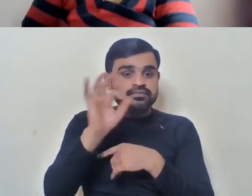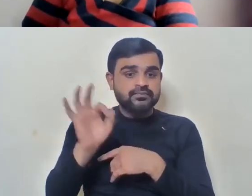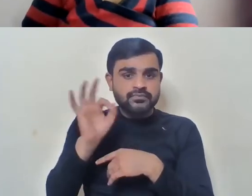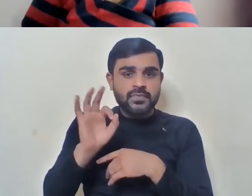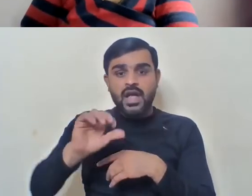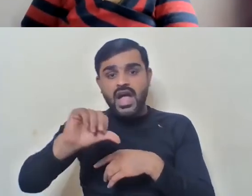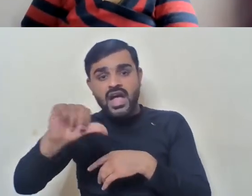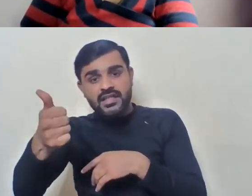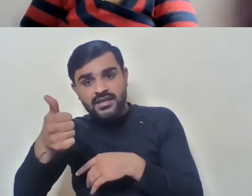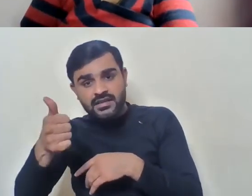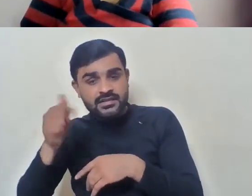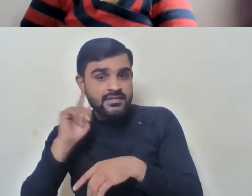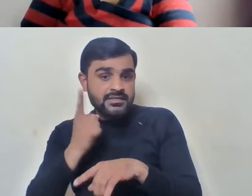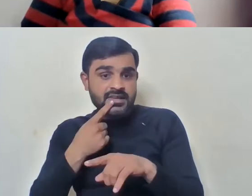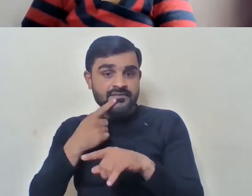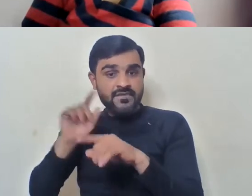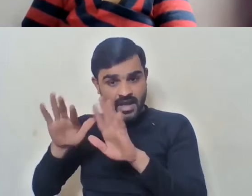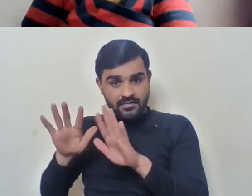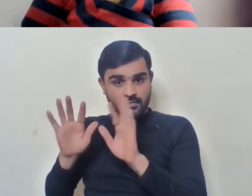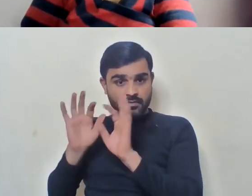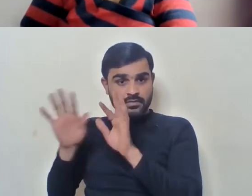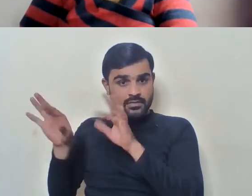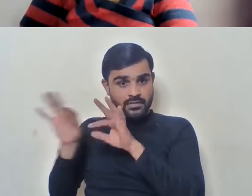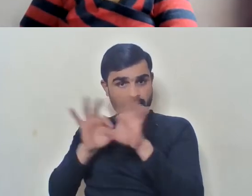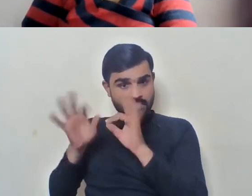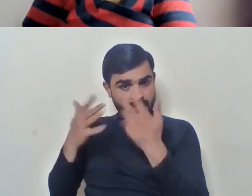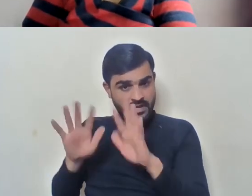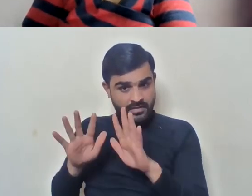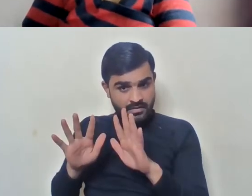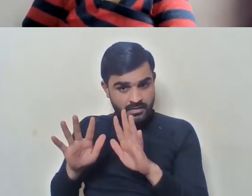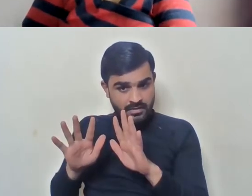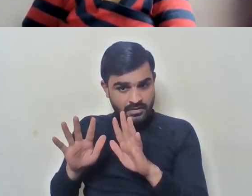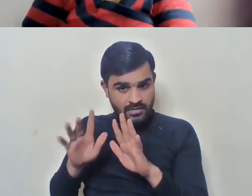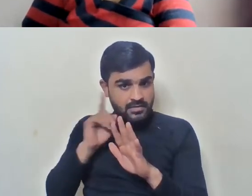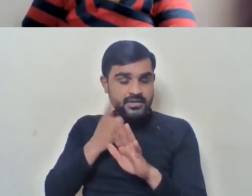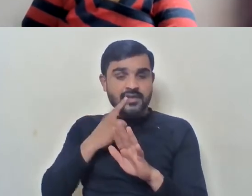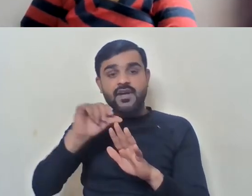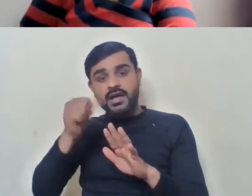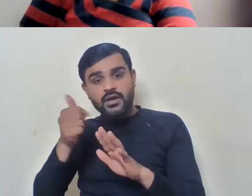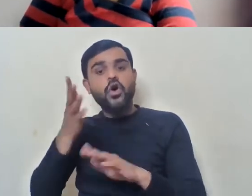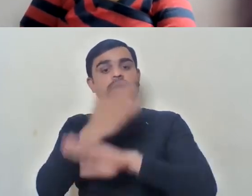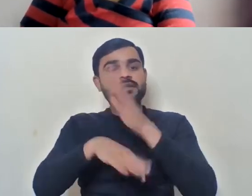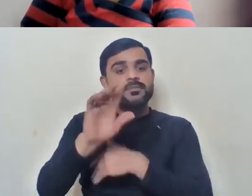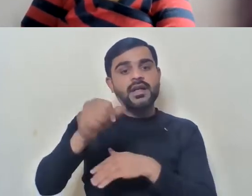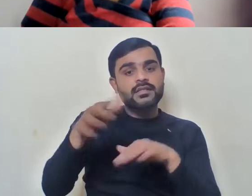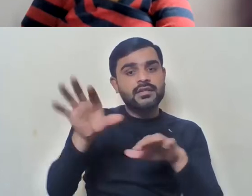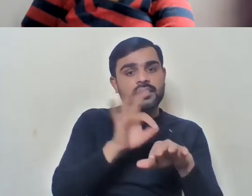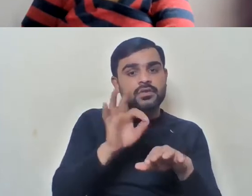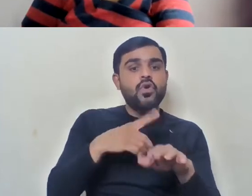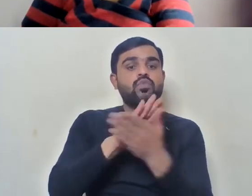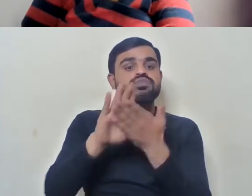other hearing impaired persons who scored higher than him? I'm just curious who made it or nobody made it.